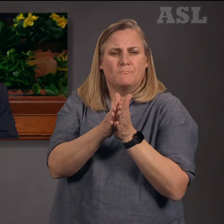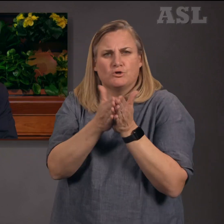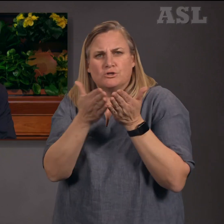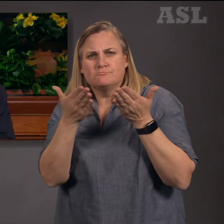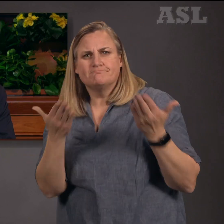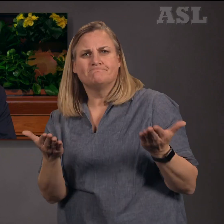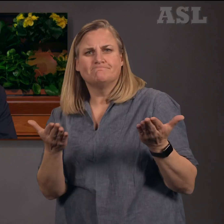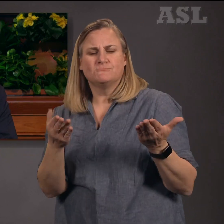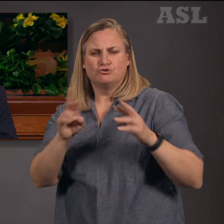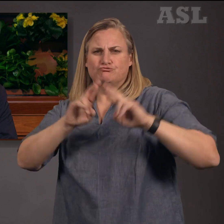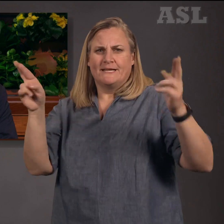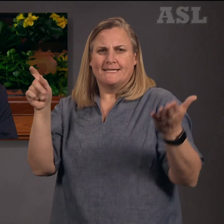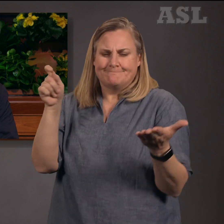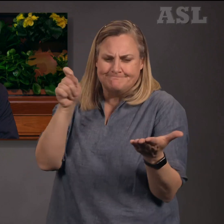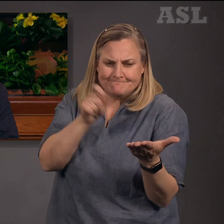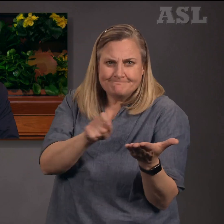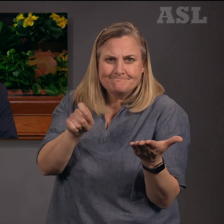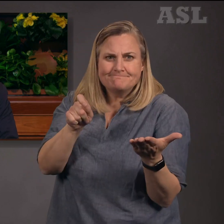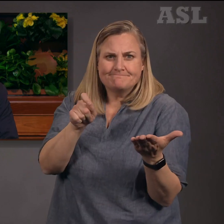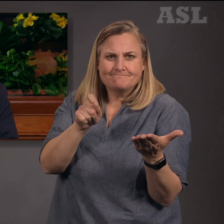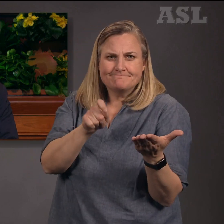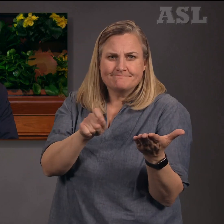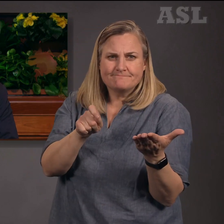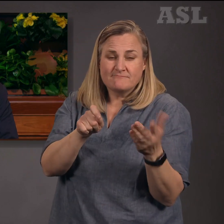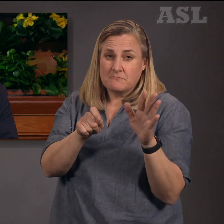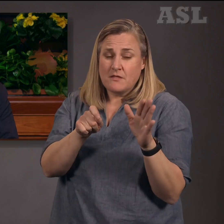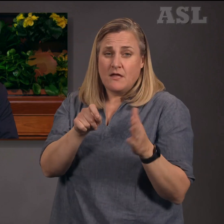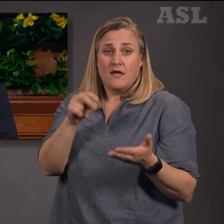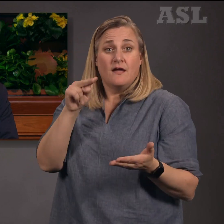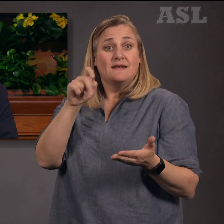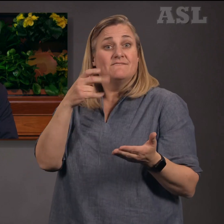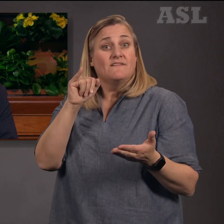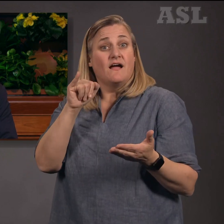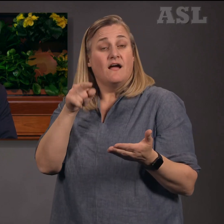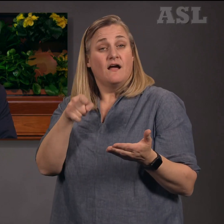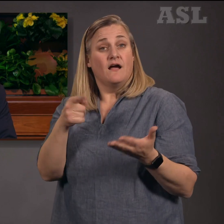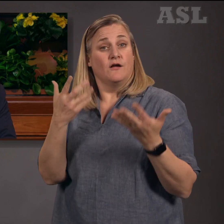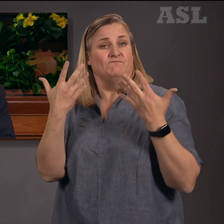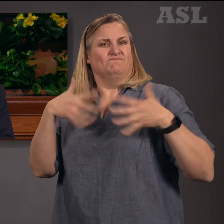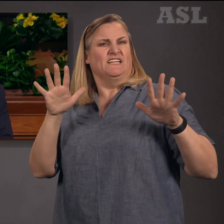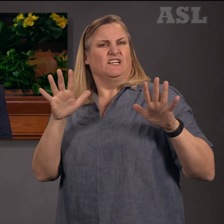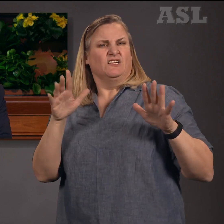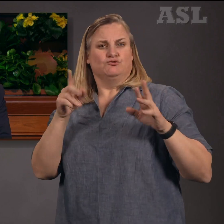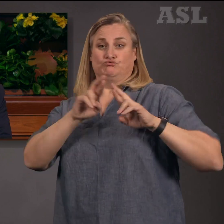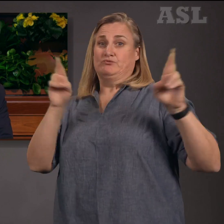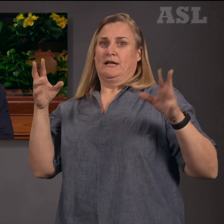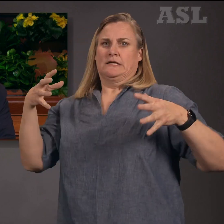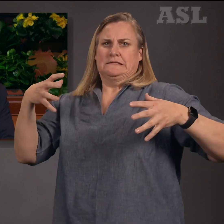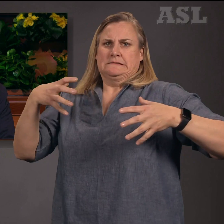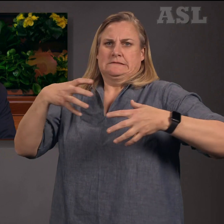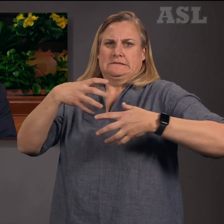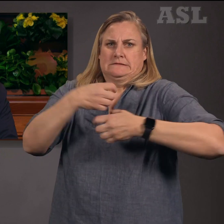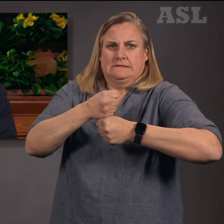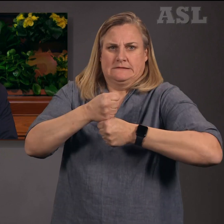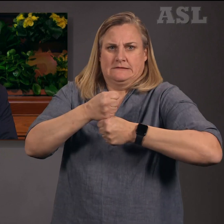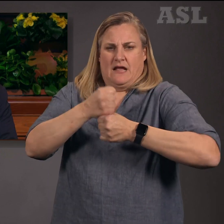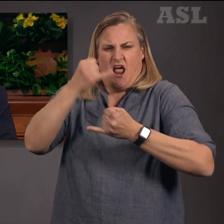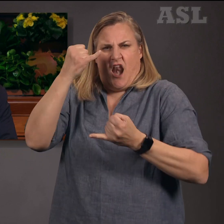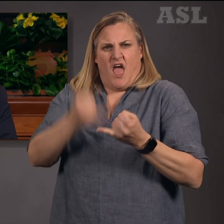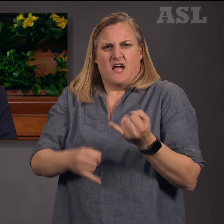him, his stylus in hand. Nephi was in the process of finishing his last engraving on the